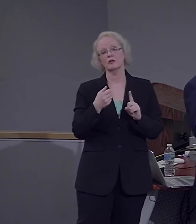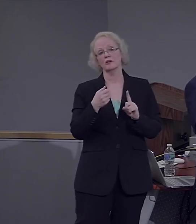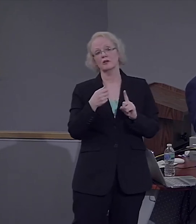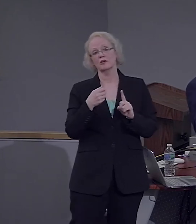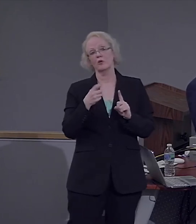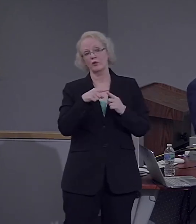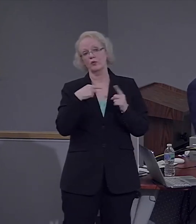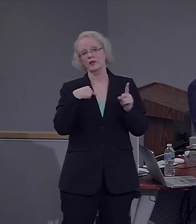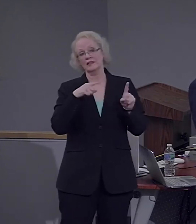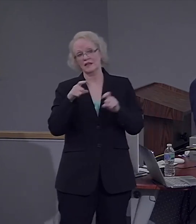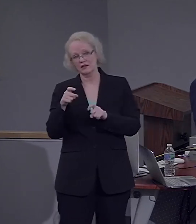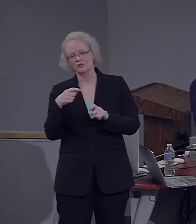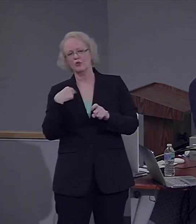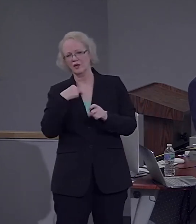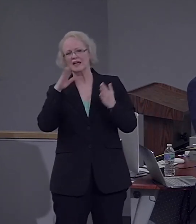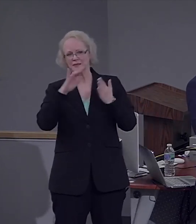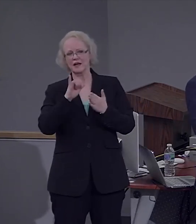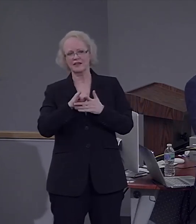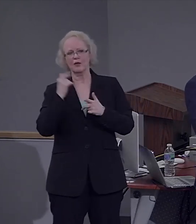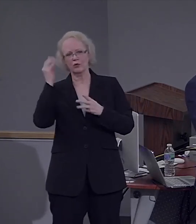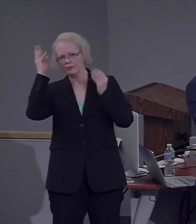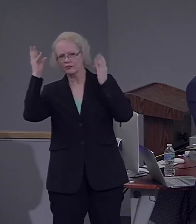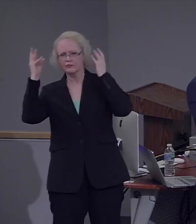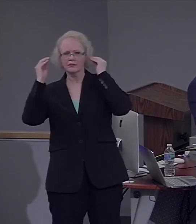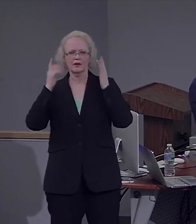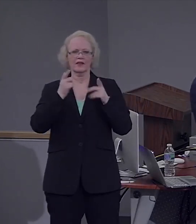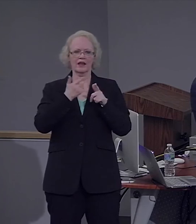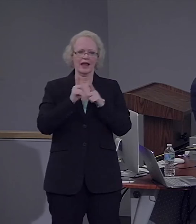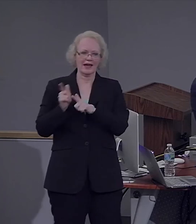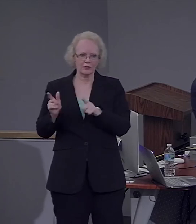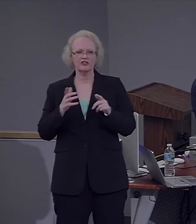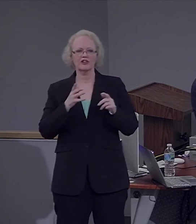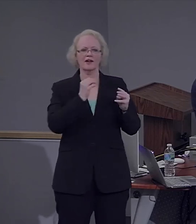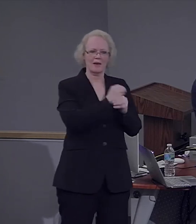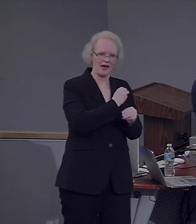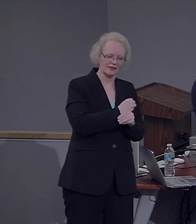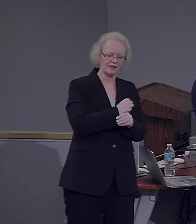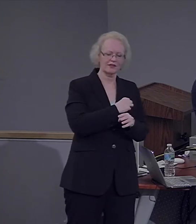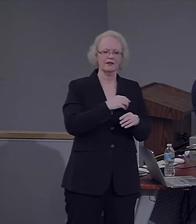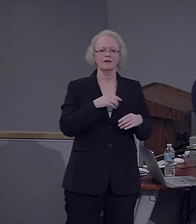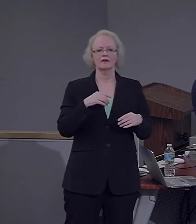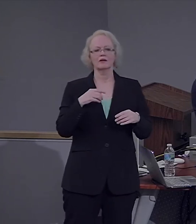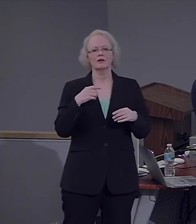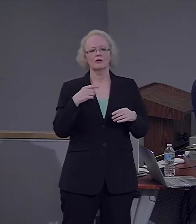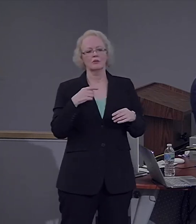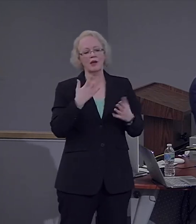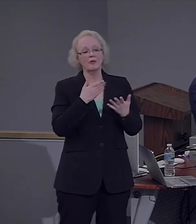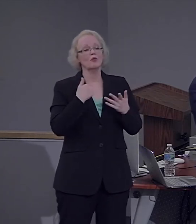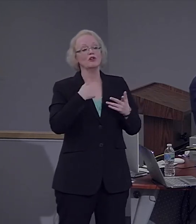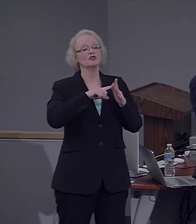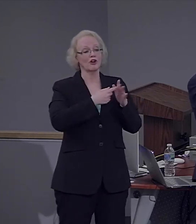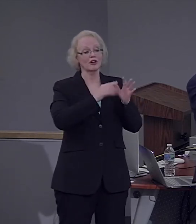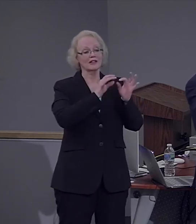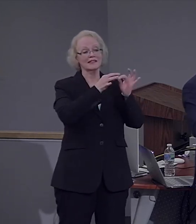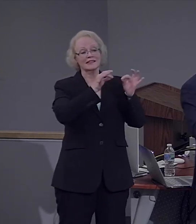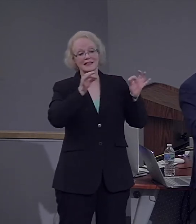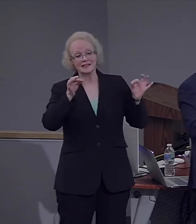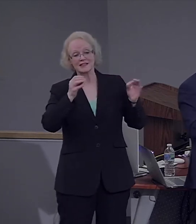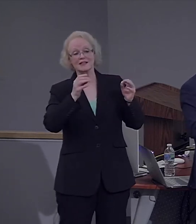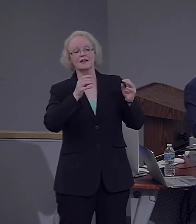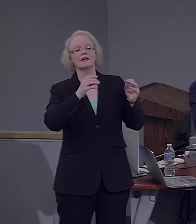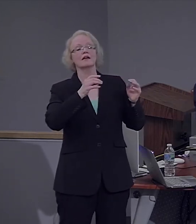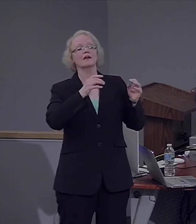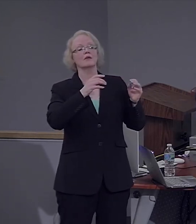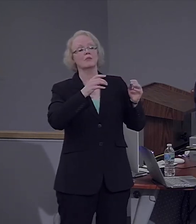language network and the math network. In fact, in our study already, we start with a sentence, but then it goes very quickly to this mass network,